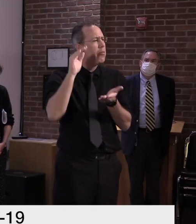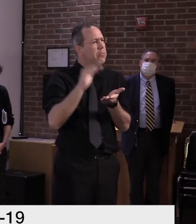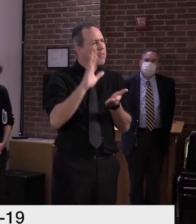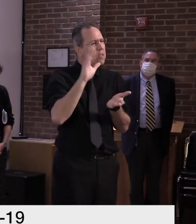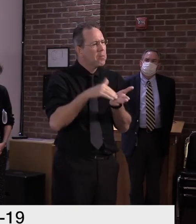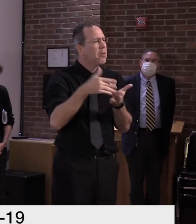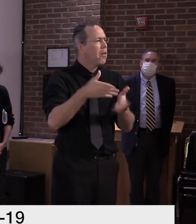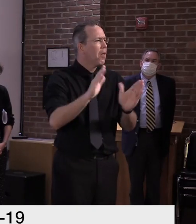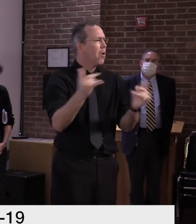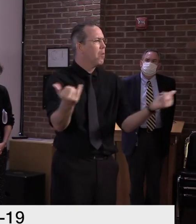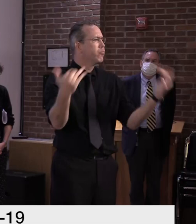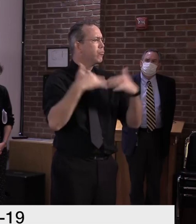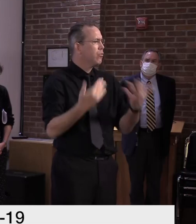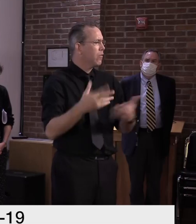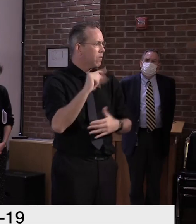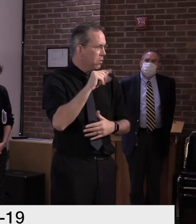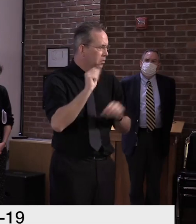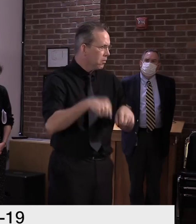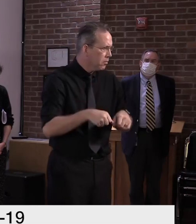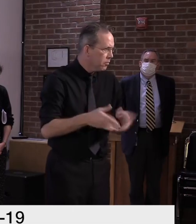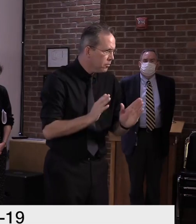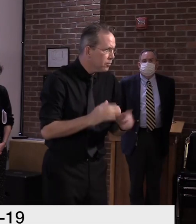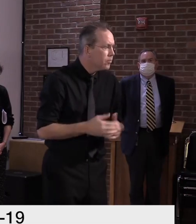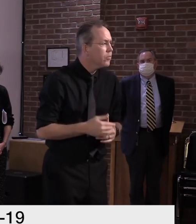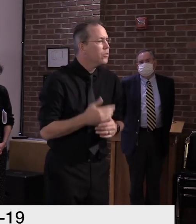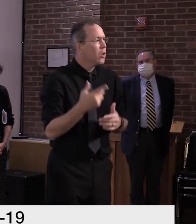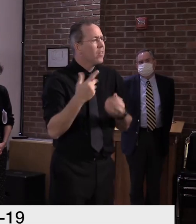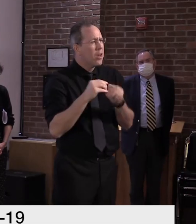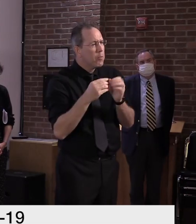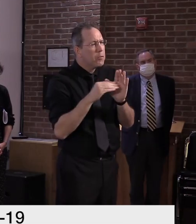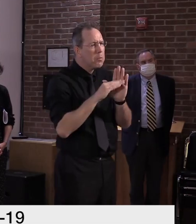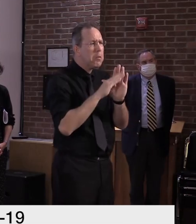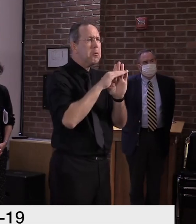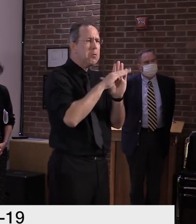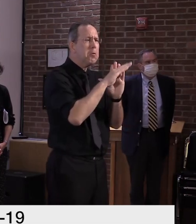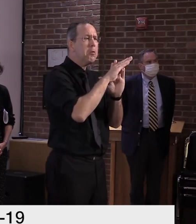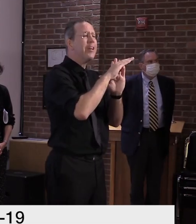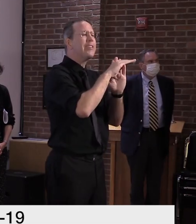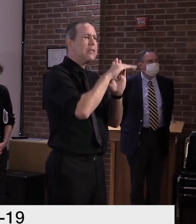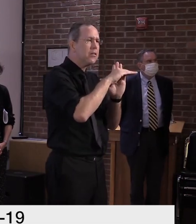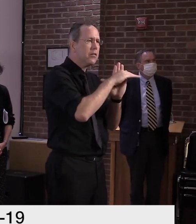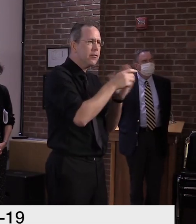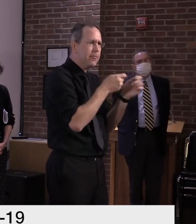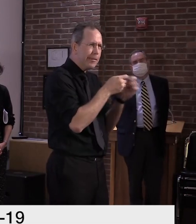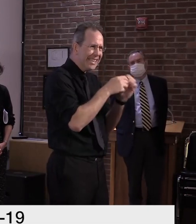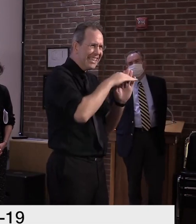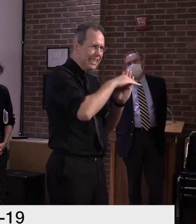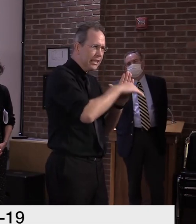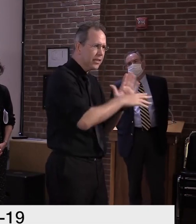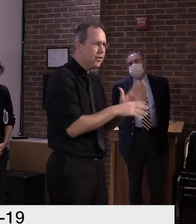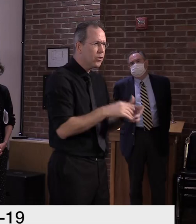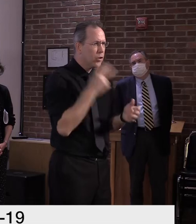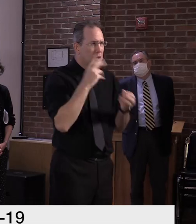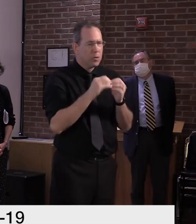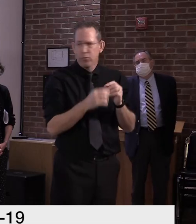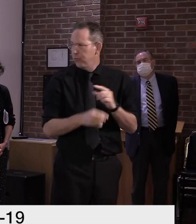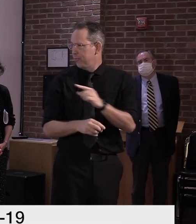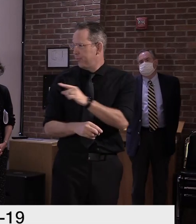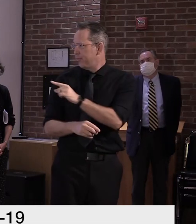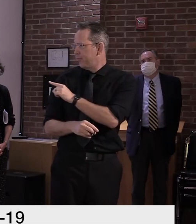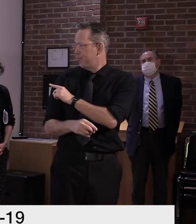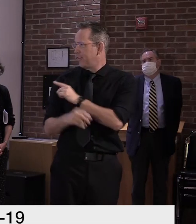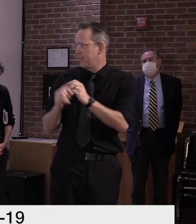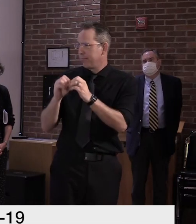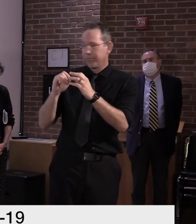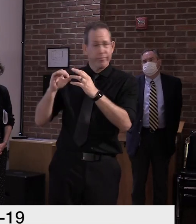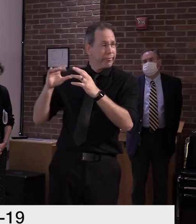has seen a decline. Again, when we look at the entire travel map picture, it does paint something a little bit different. We did start